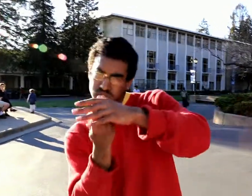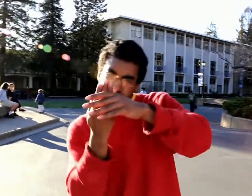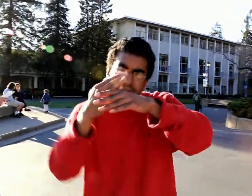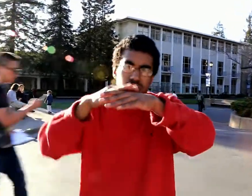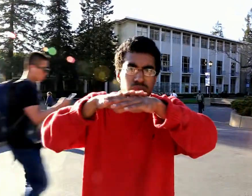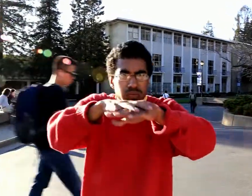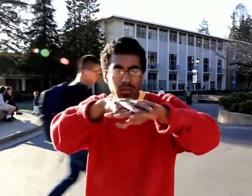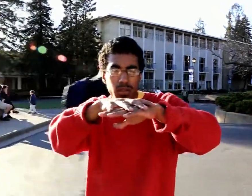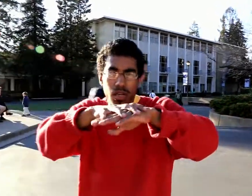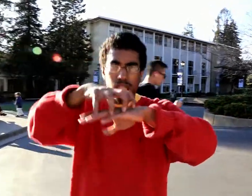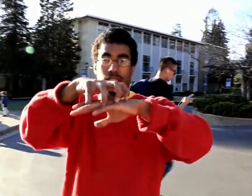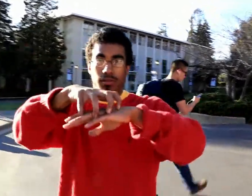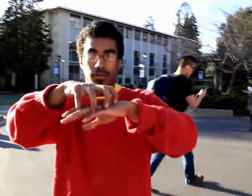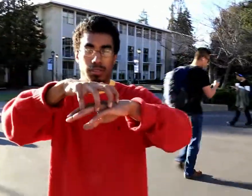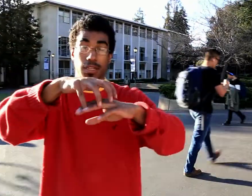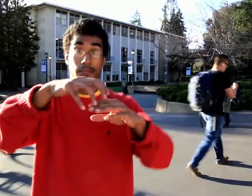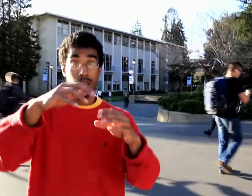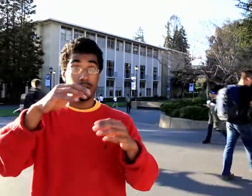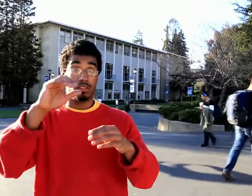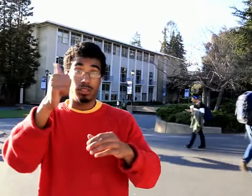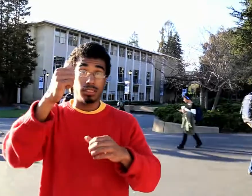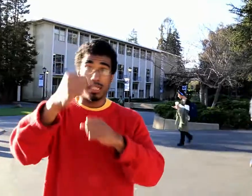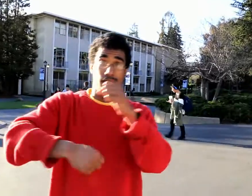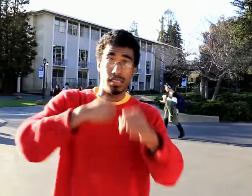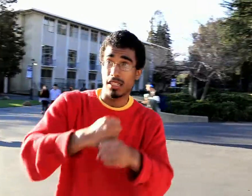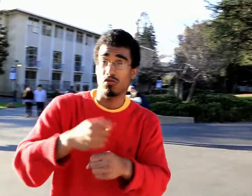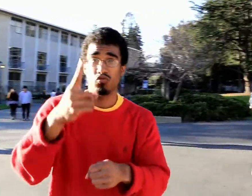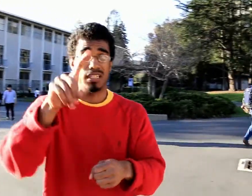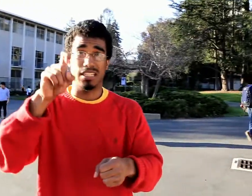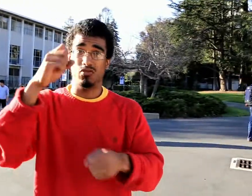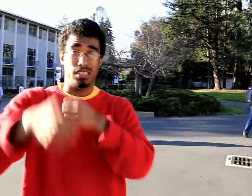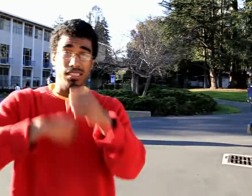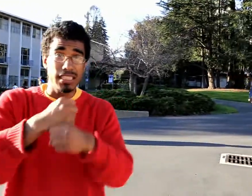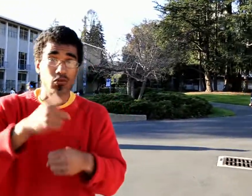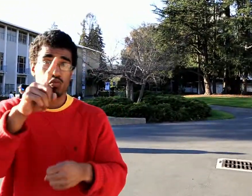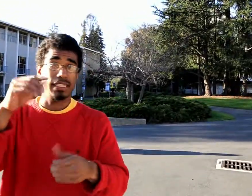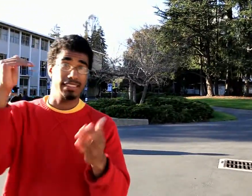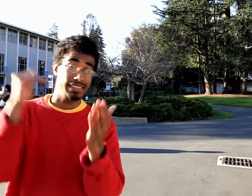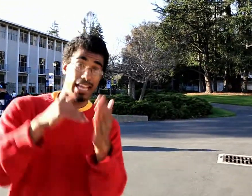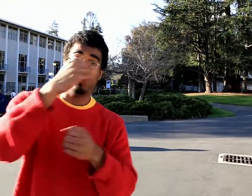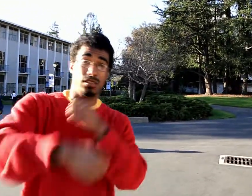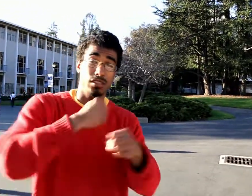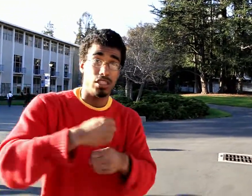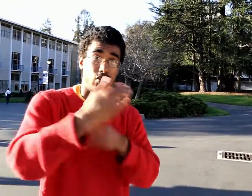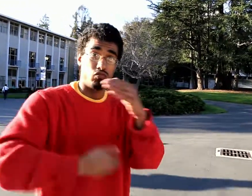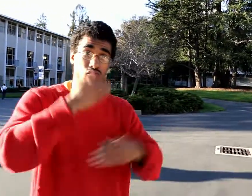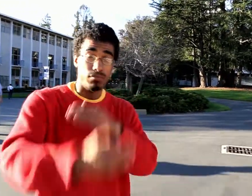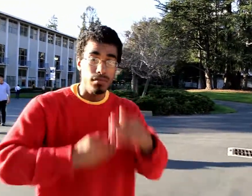So it comes up out of the ground. And it solidifies. And 10 years, 100 years, 1000 years later,